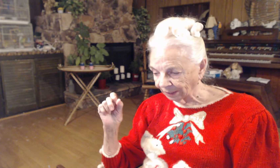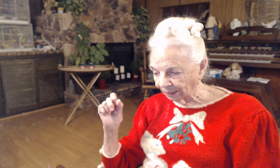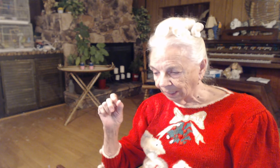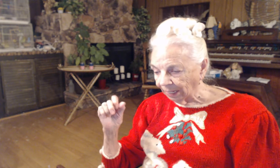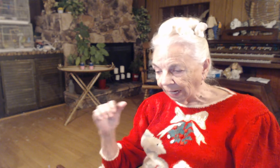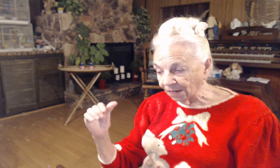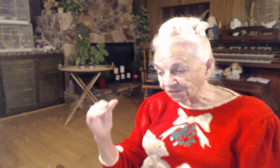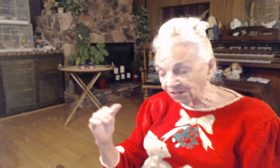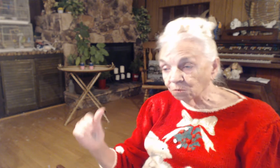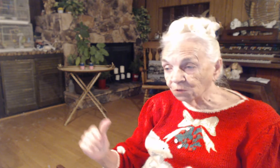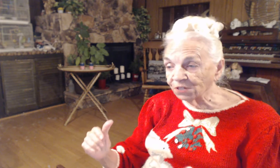And some were sick.